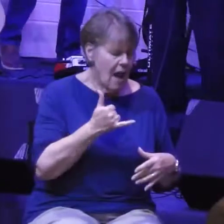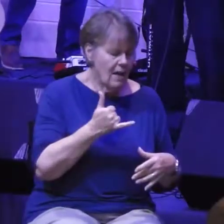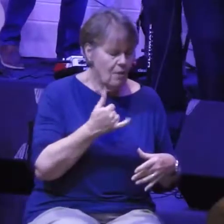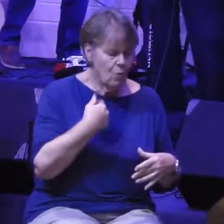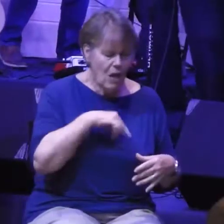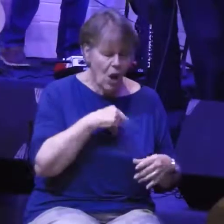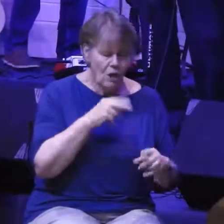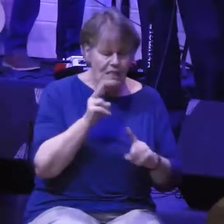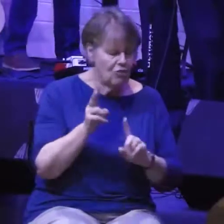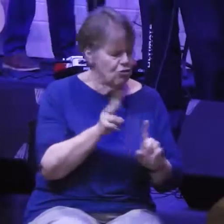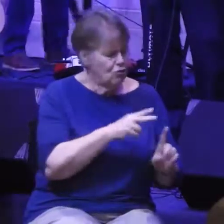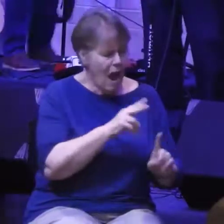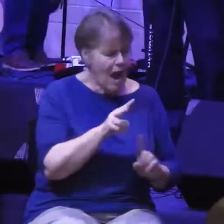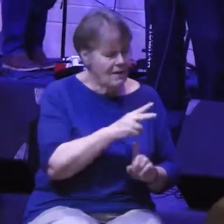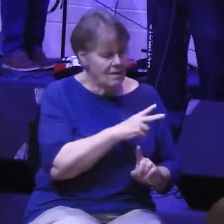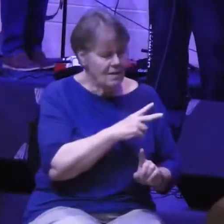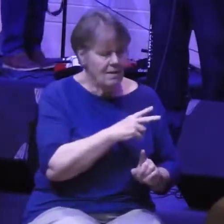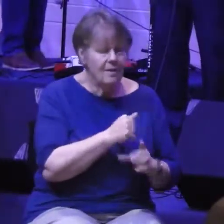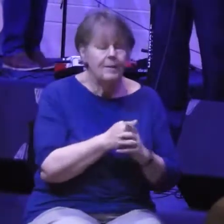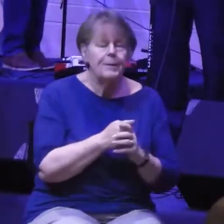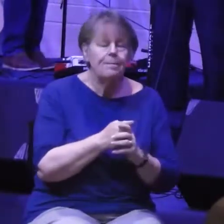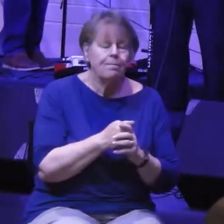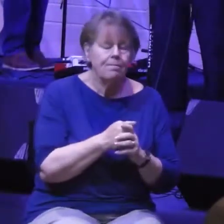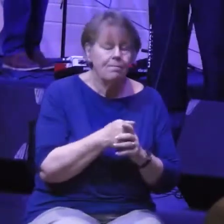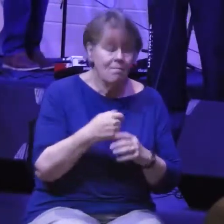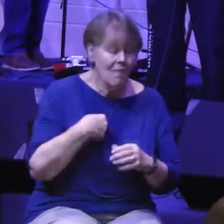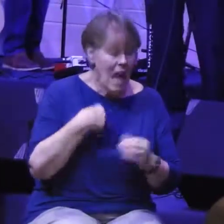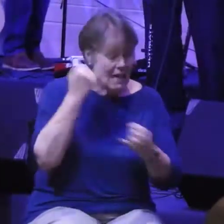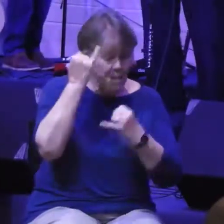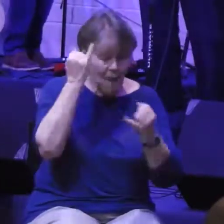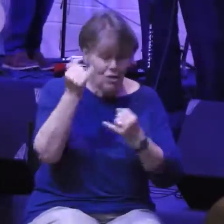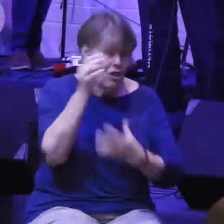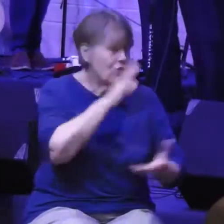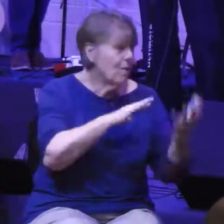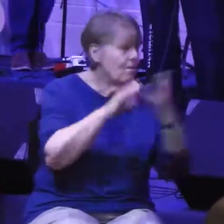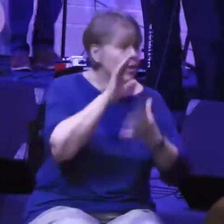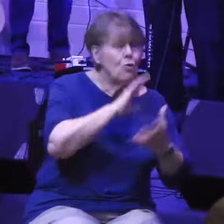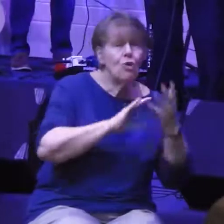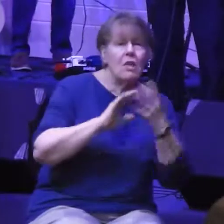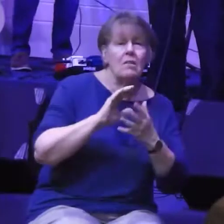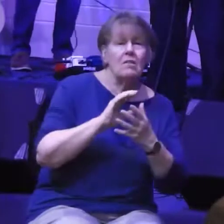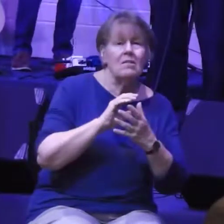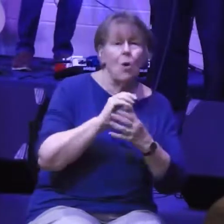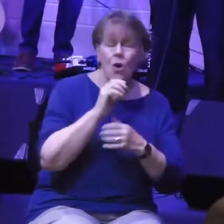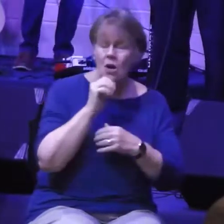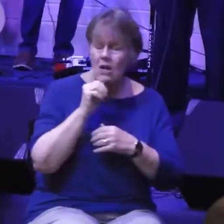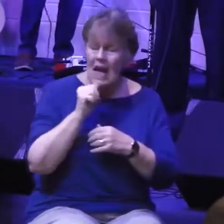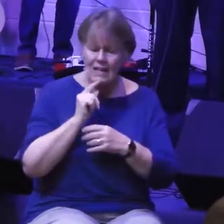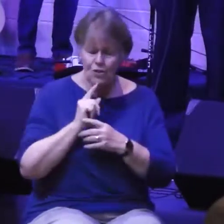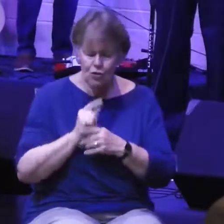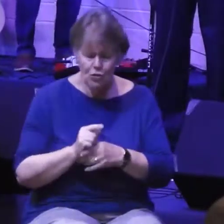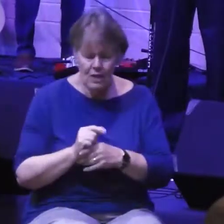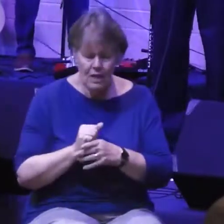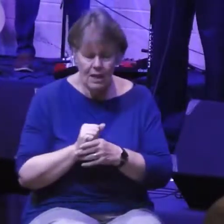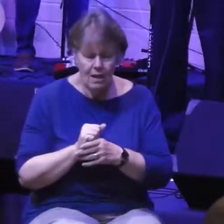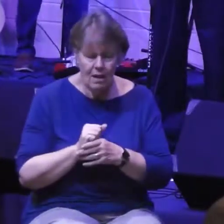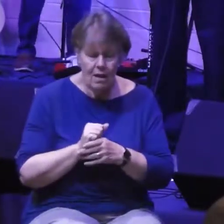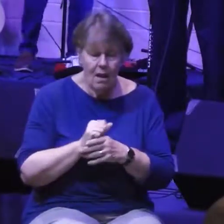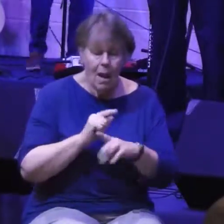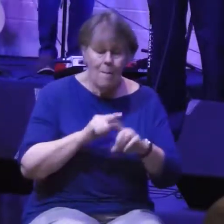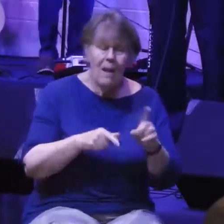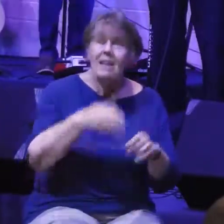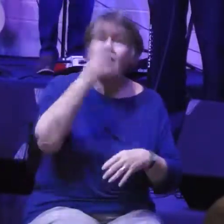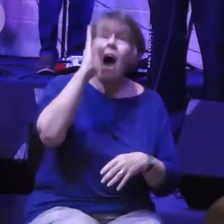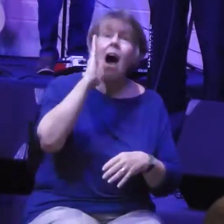pulling us away from what you have for us. I imagine that maybe there's confusion or uncertainty. People wondering, what is it, God, that you